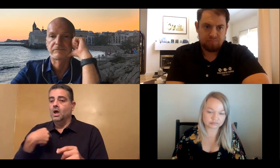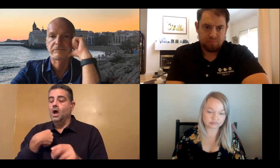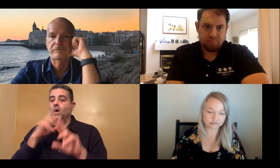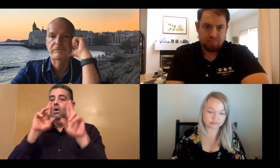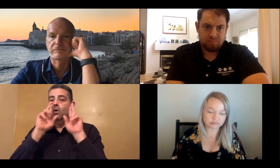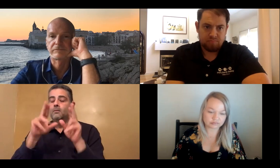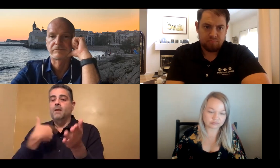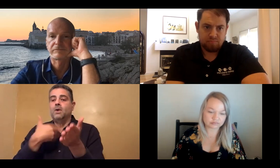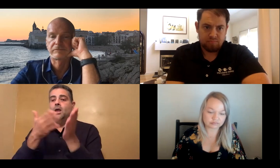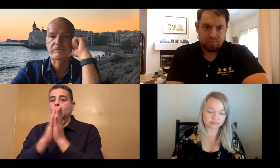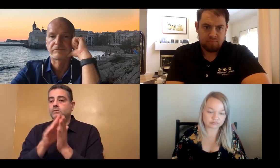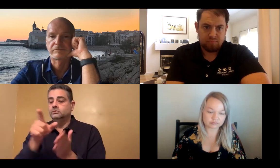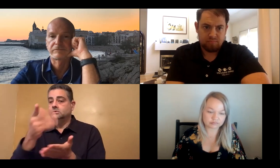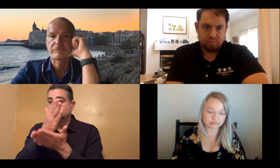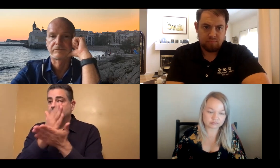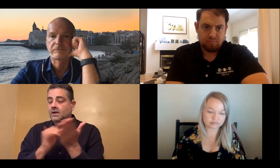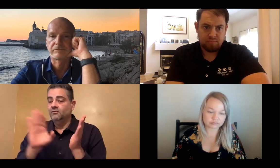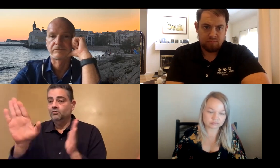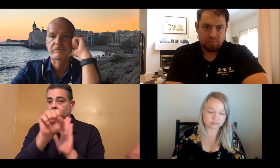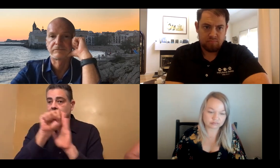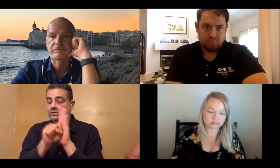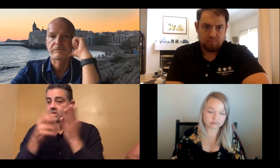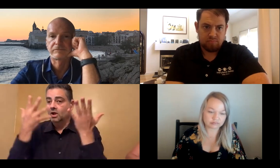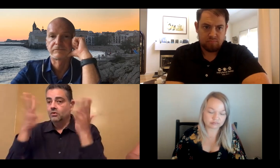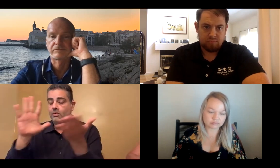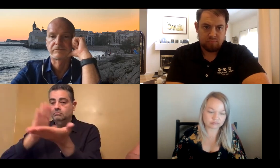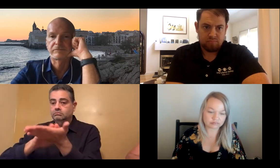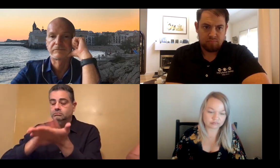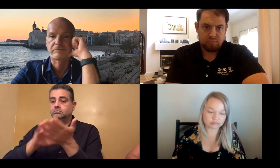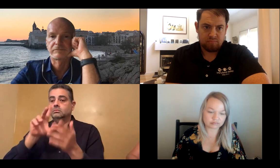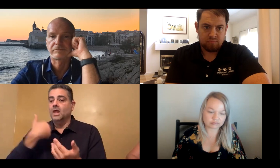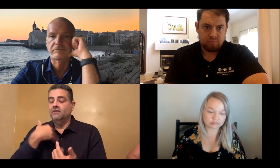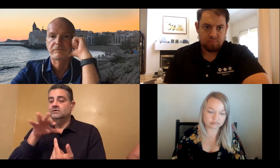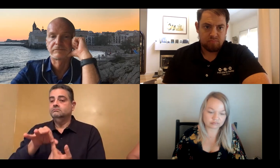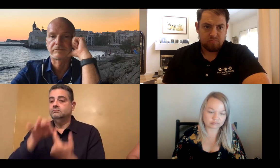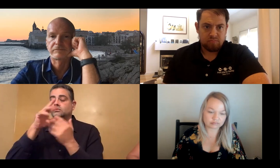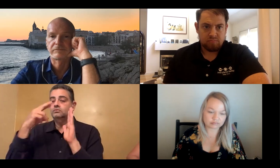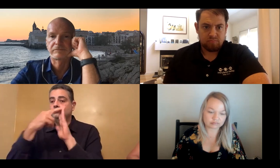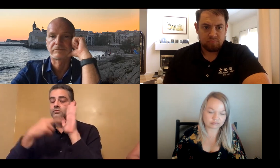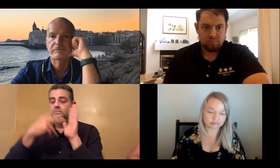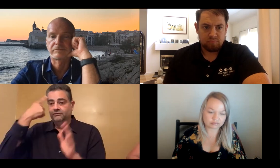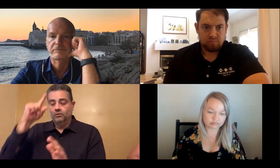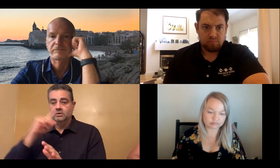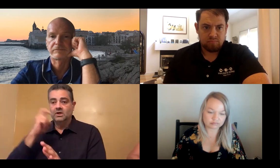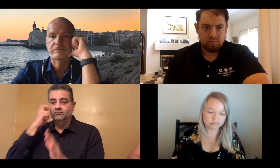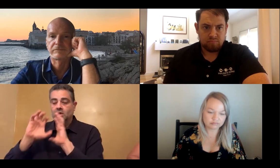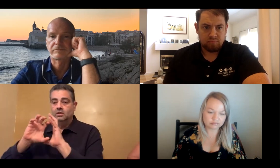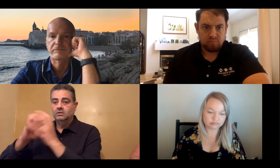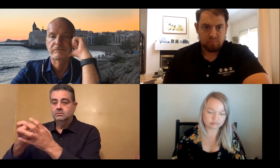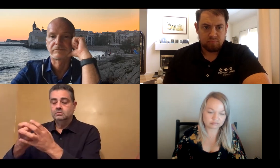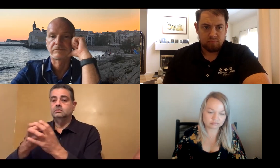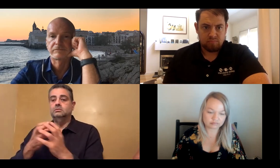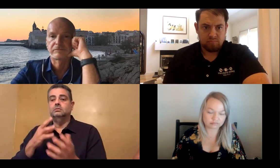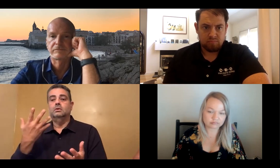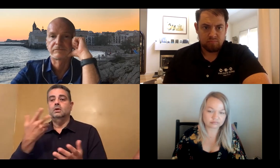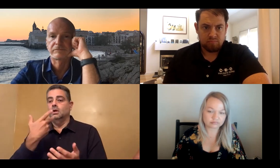afford the equipment that they need. Though it'll just register as more income, even though that it goes out as quickly as it comes